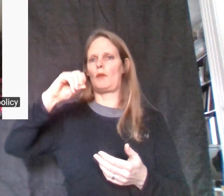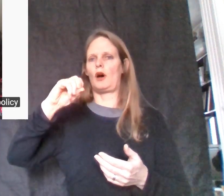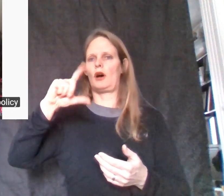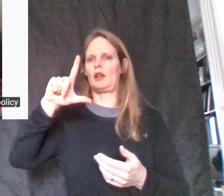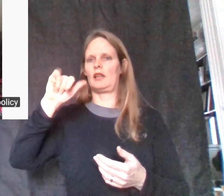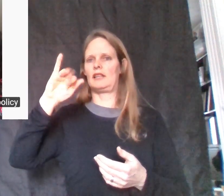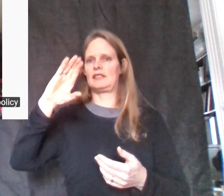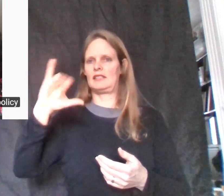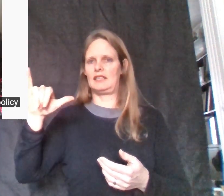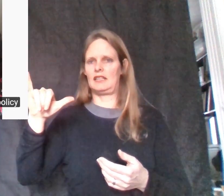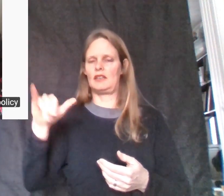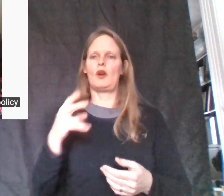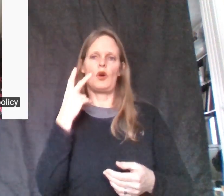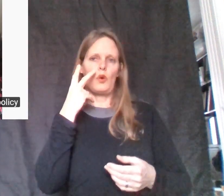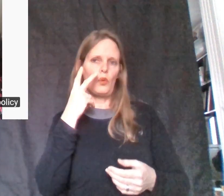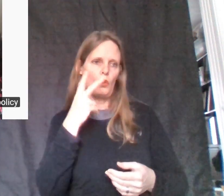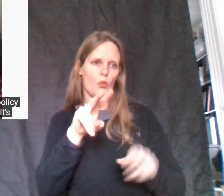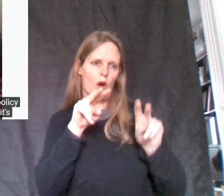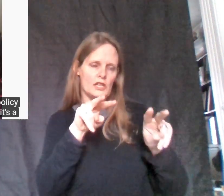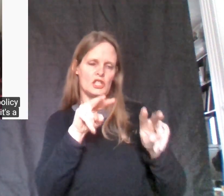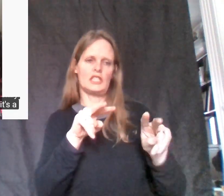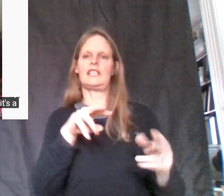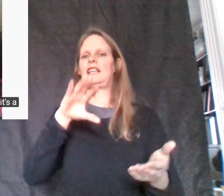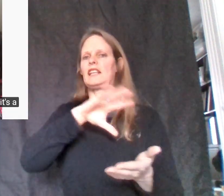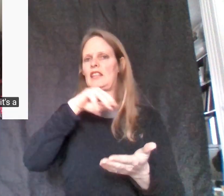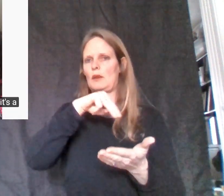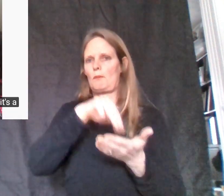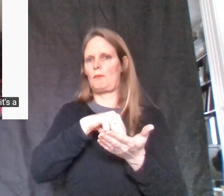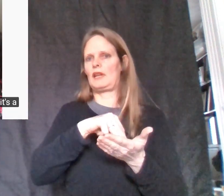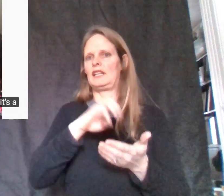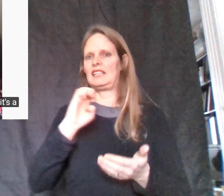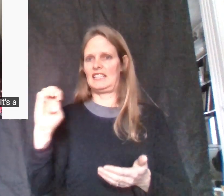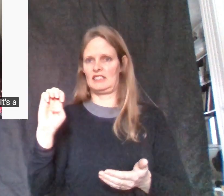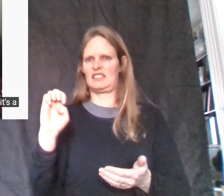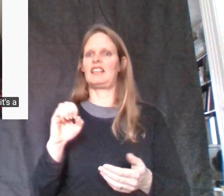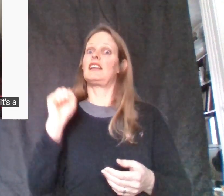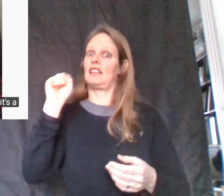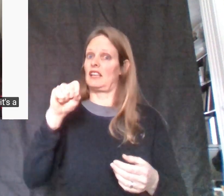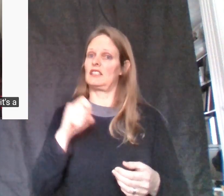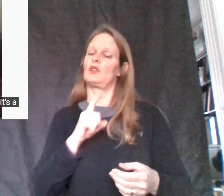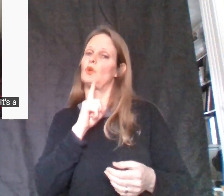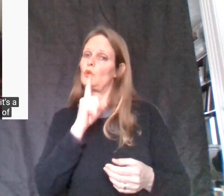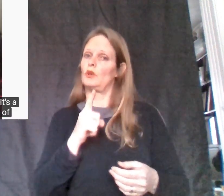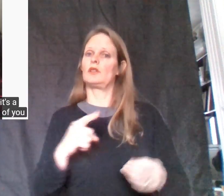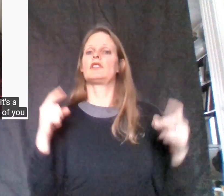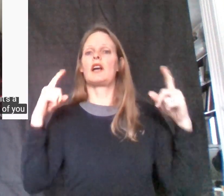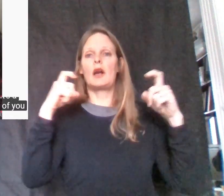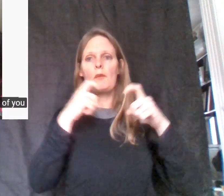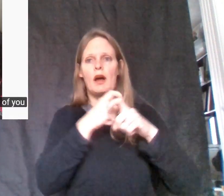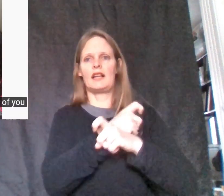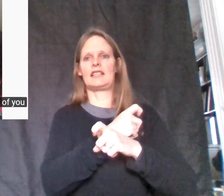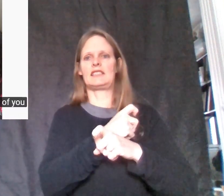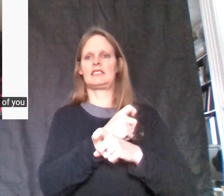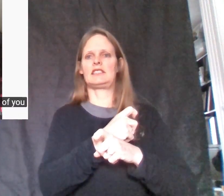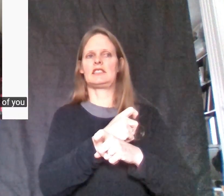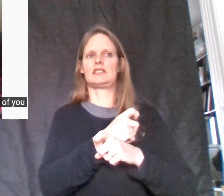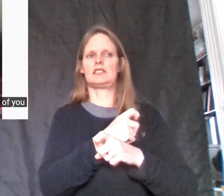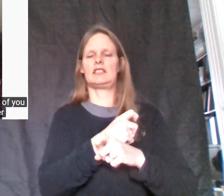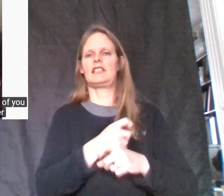Middle East. Yeah, it's a super complex issue. And many of you probably before today had never,